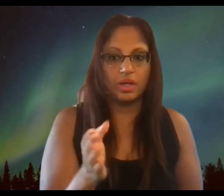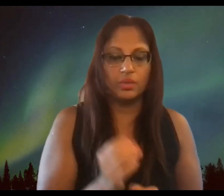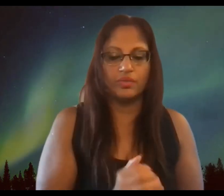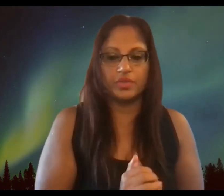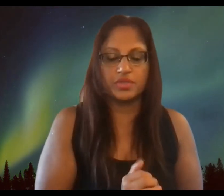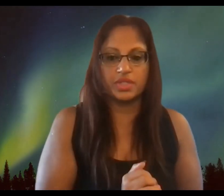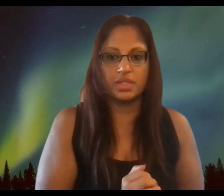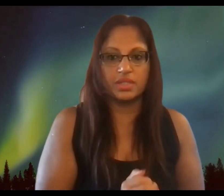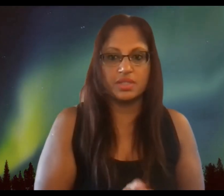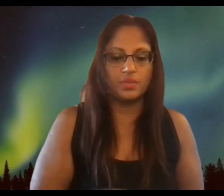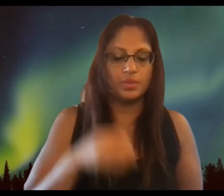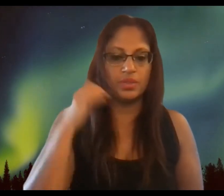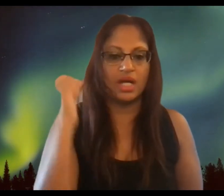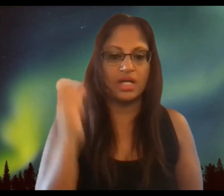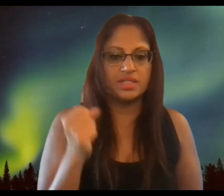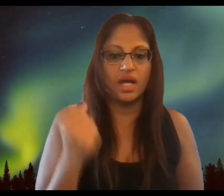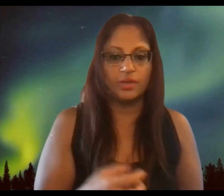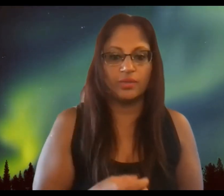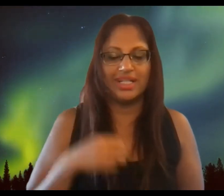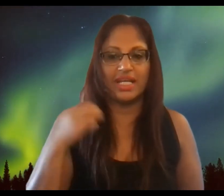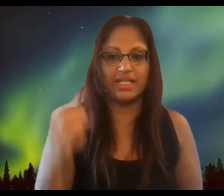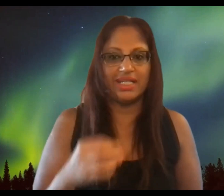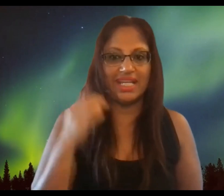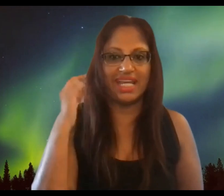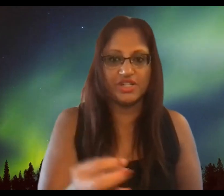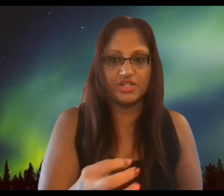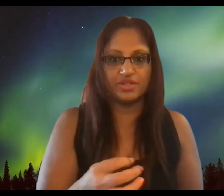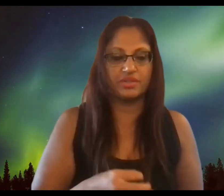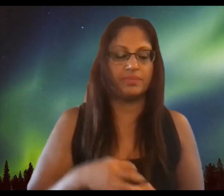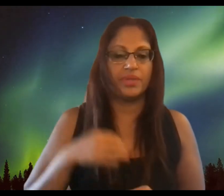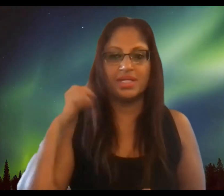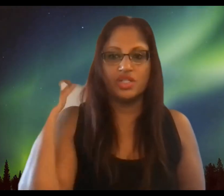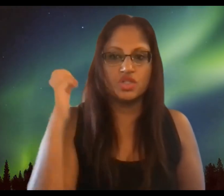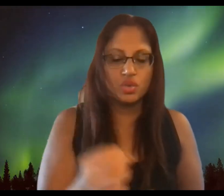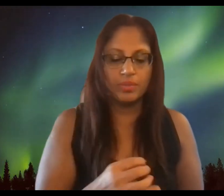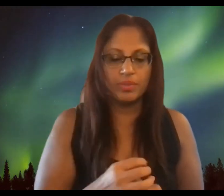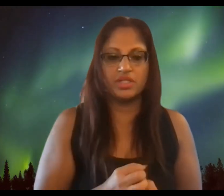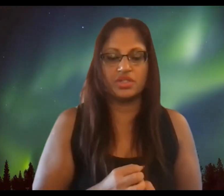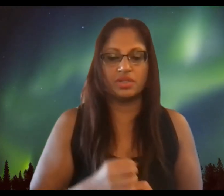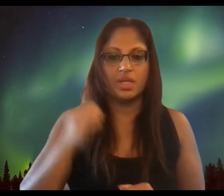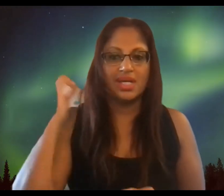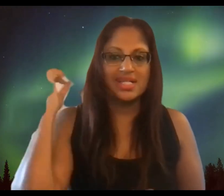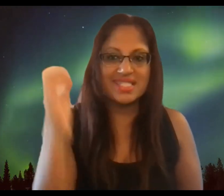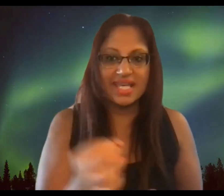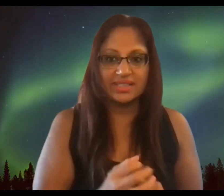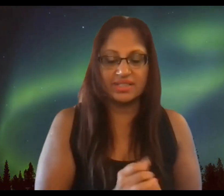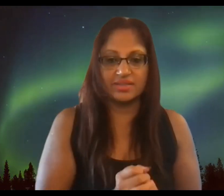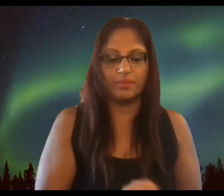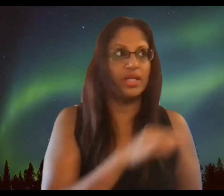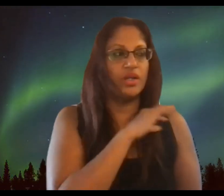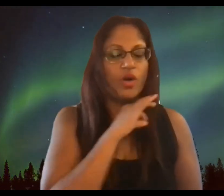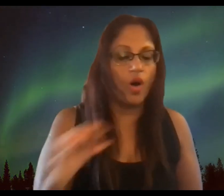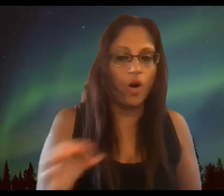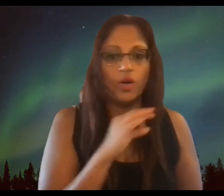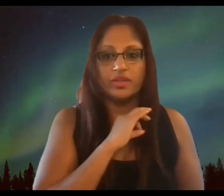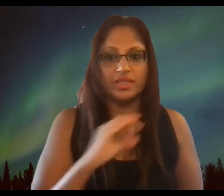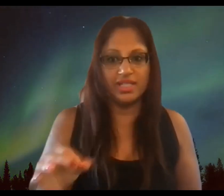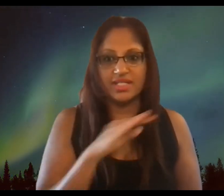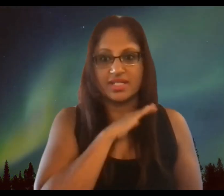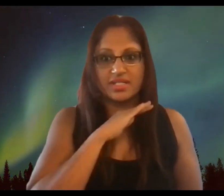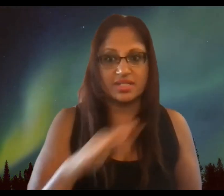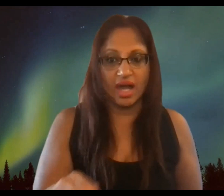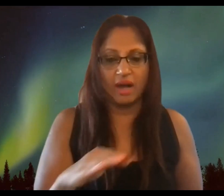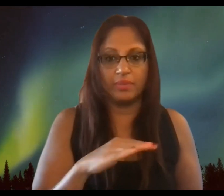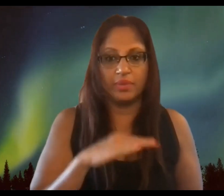what the color of their skin is we will not tolerate any ageism discrimination sexism it all